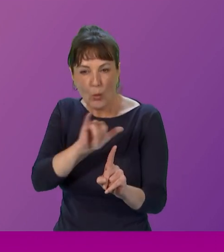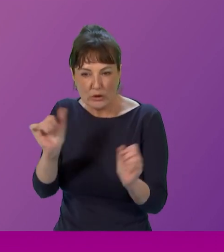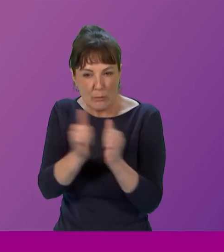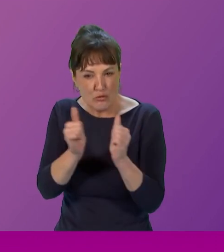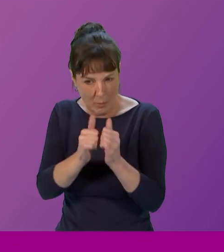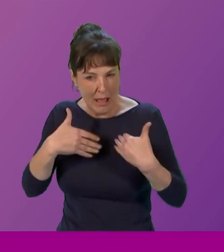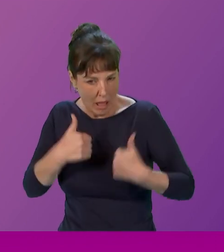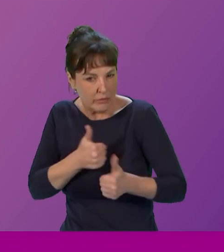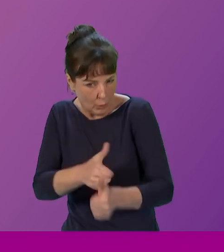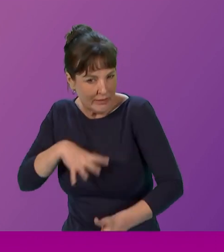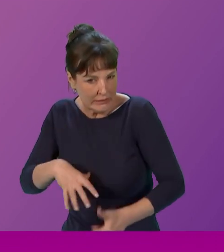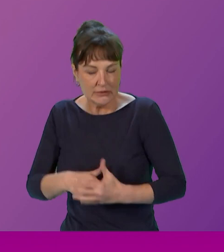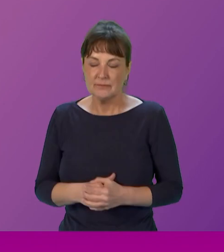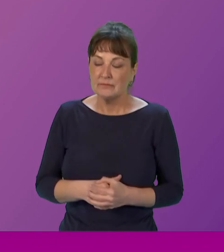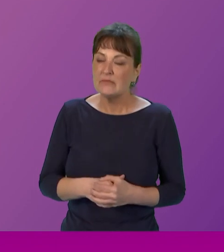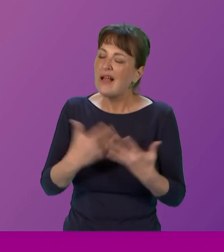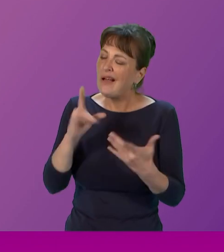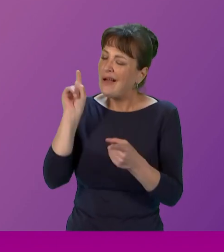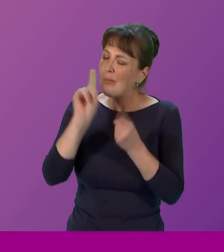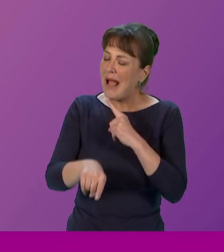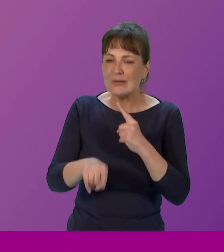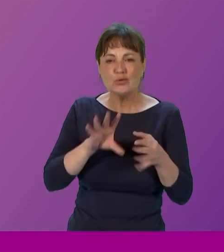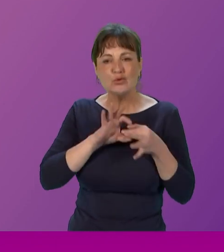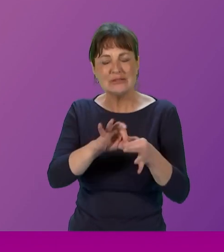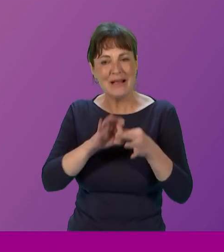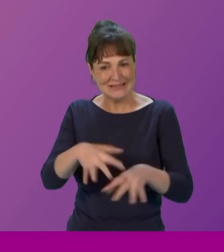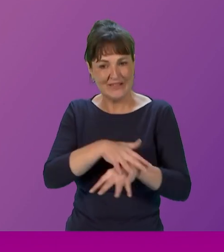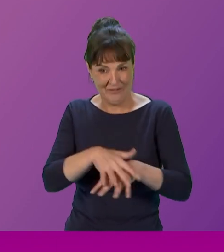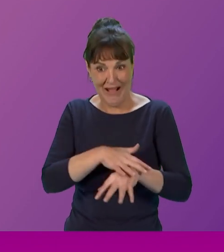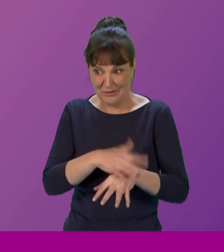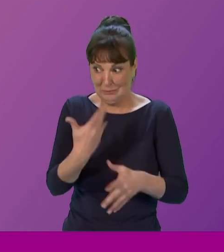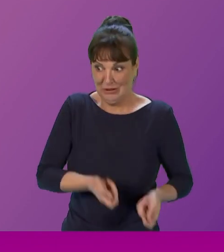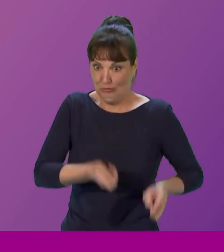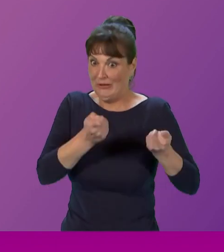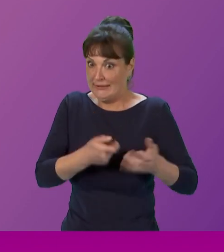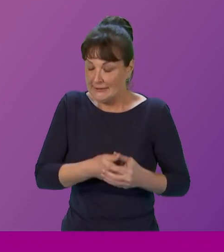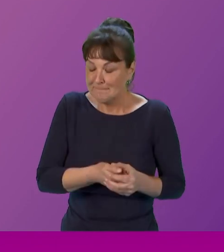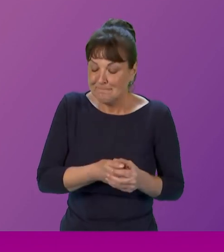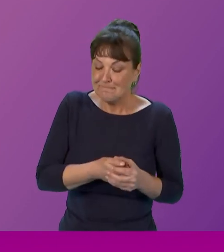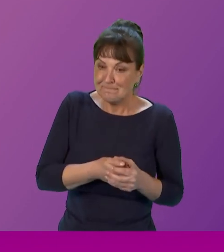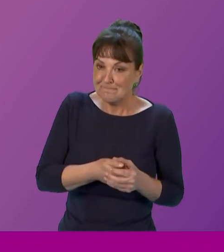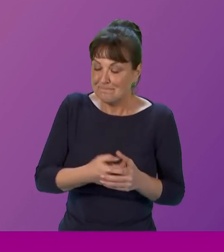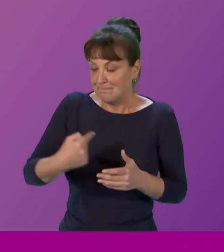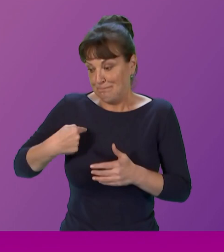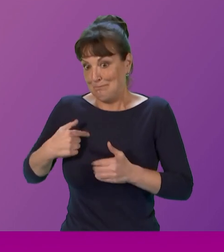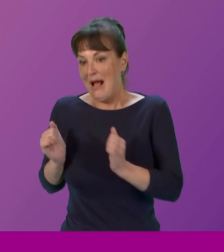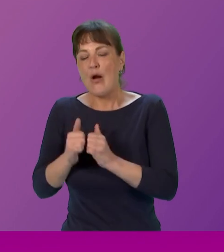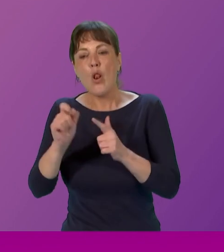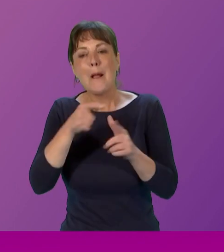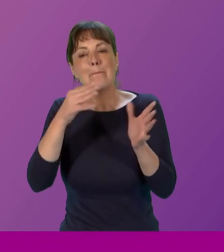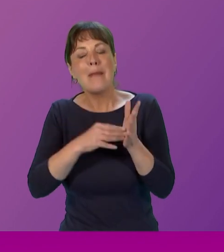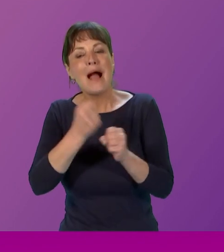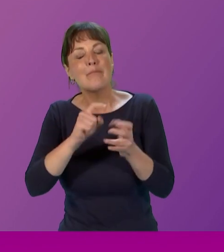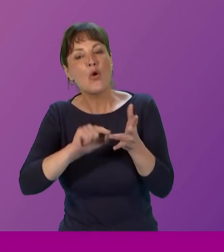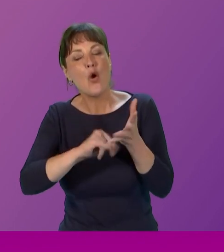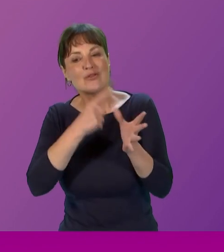the, the domestic violence aspect, um, that's been, um, that's been raised. Um, my colleague, Pam Gossall, MSP, um, who's also